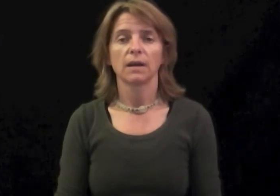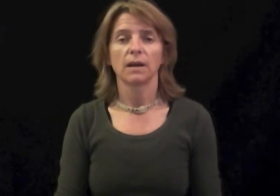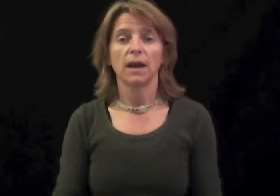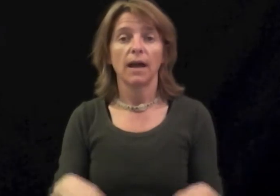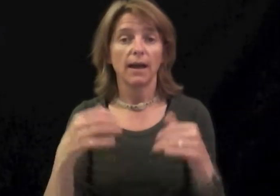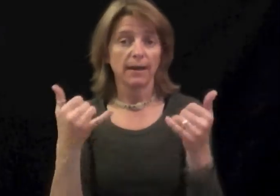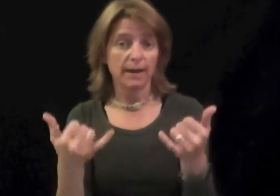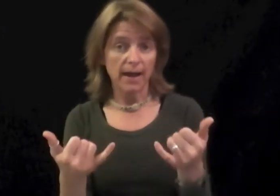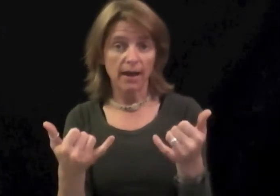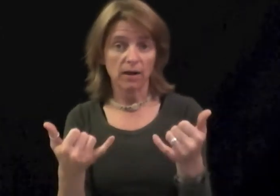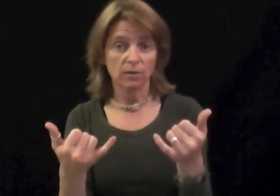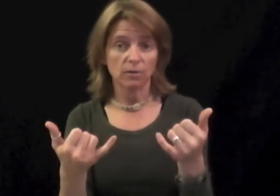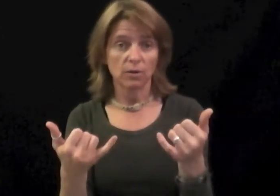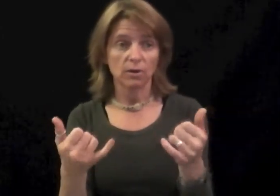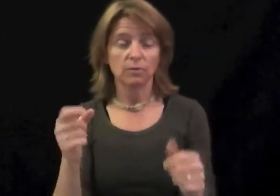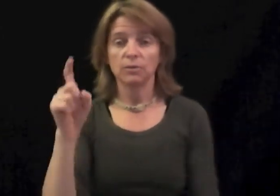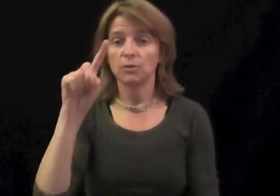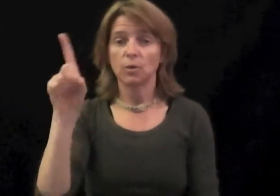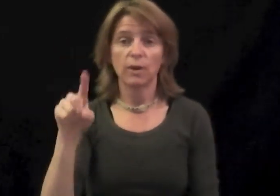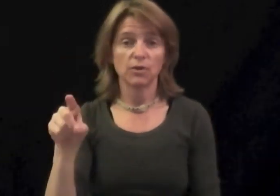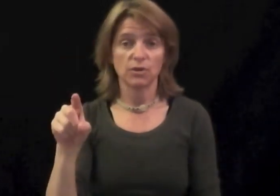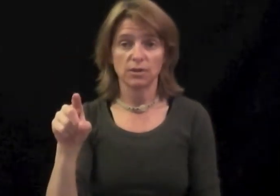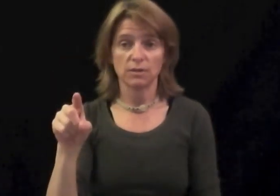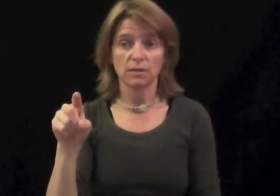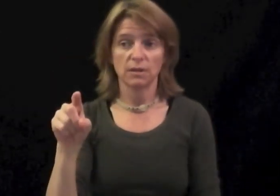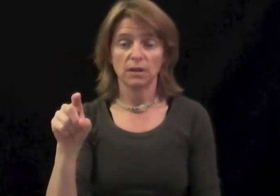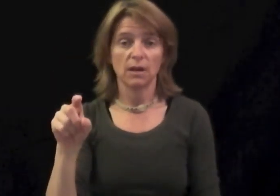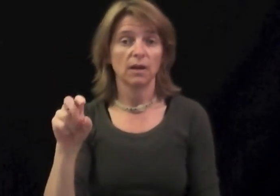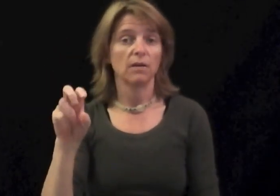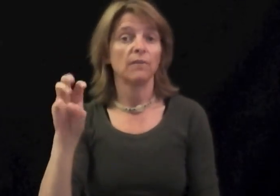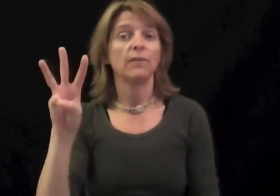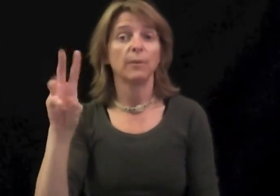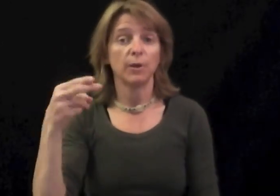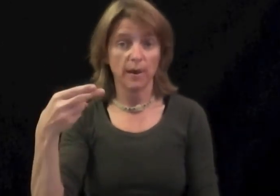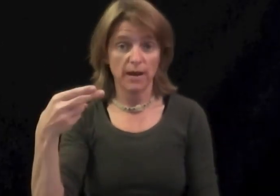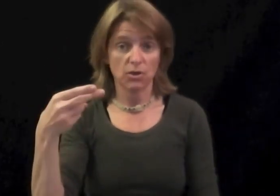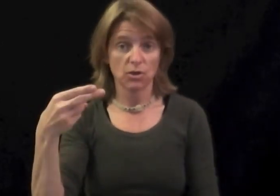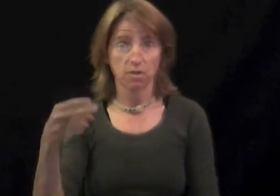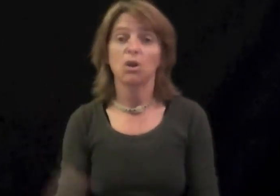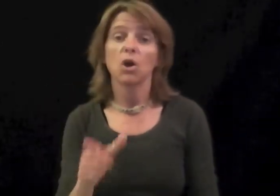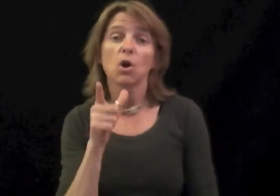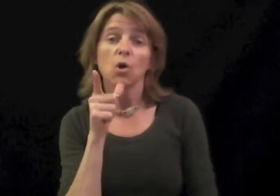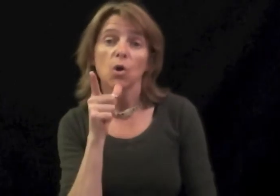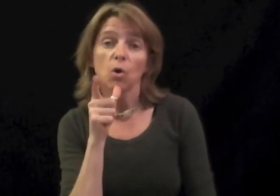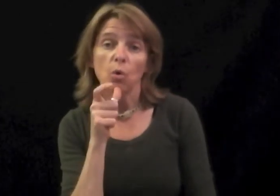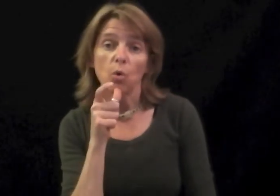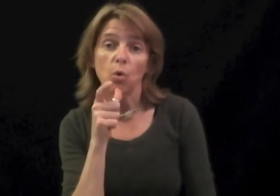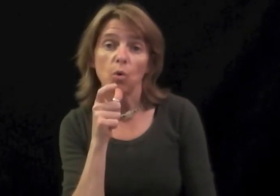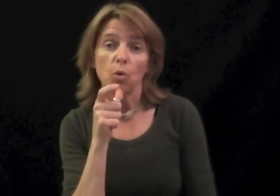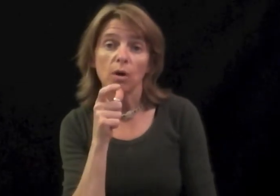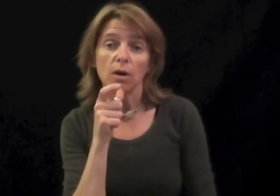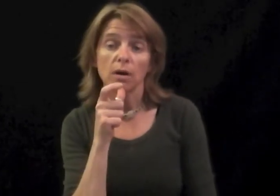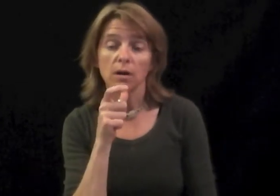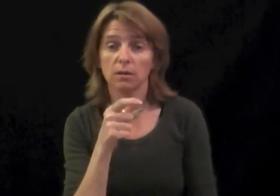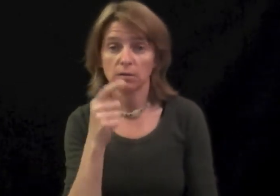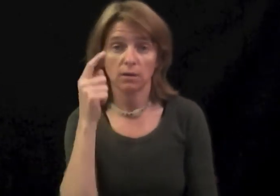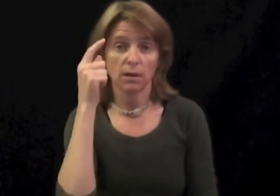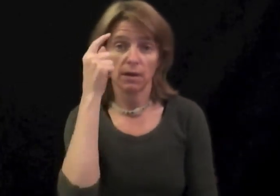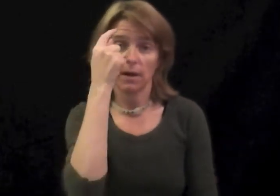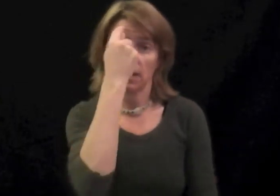Now, we'll do questions of WHO. WHO. Now,